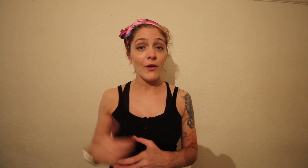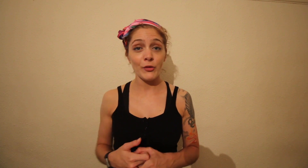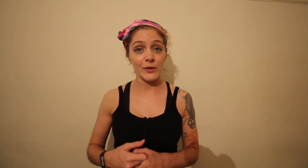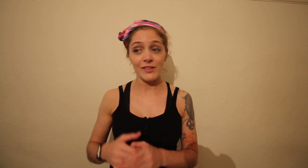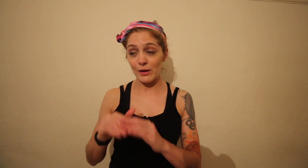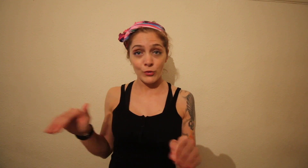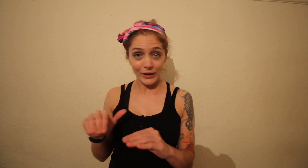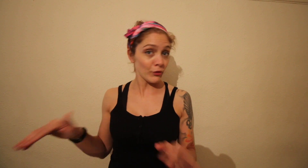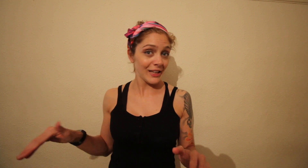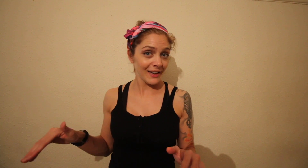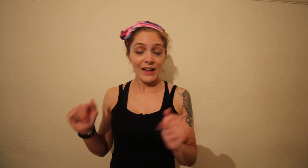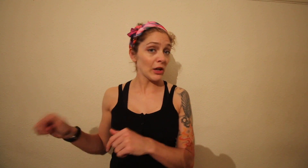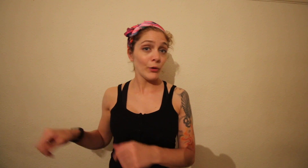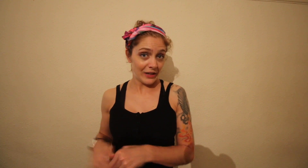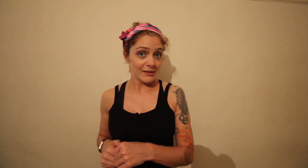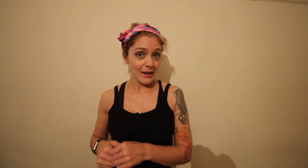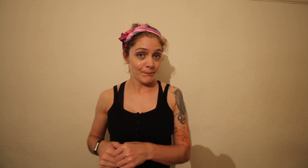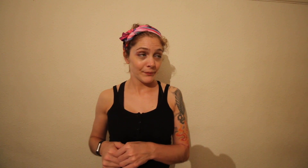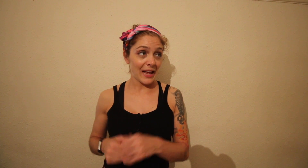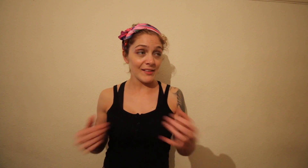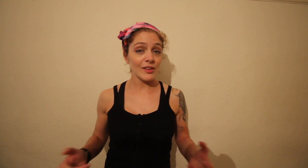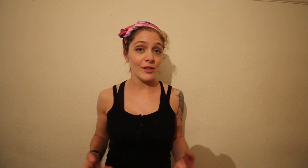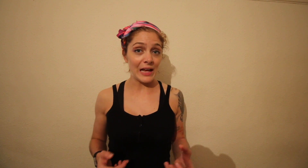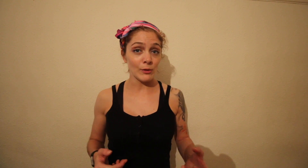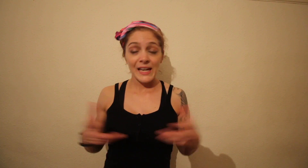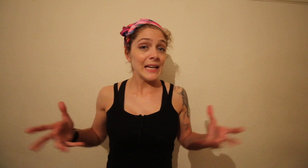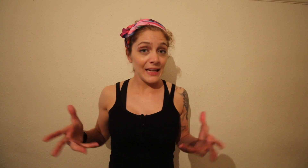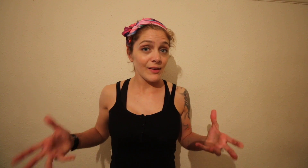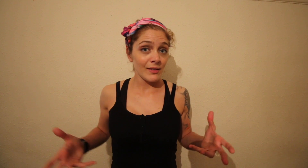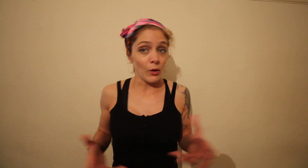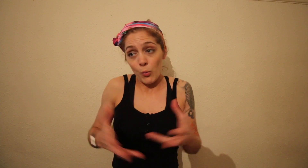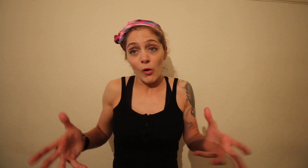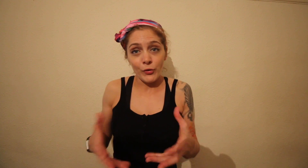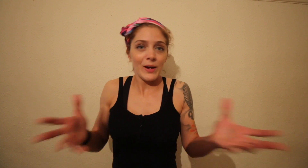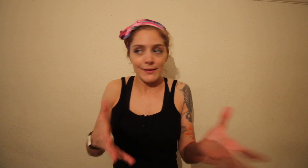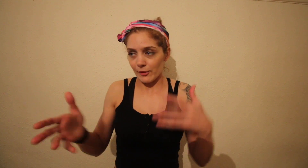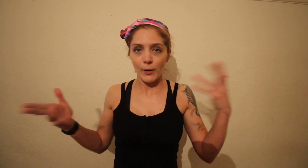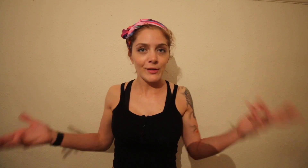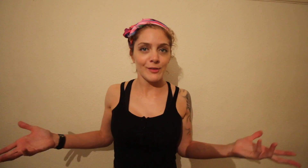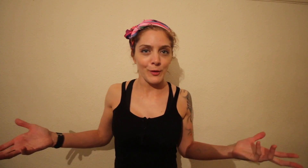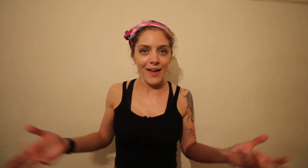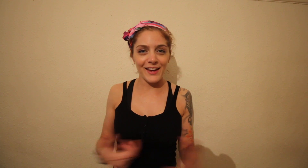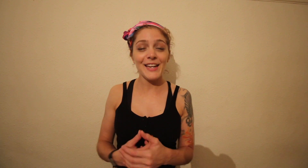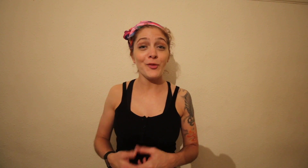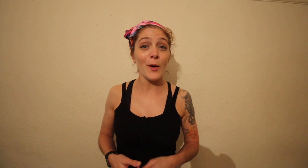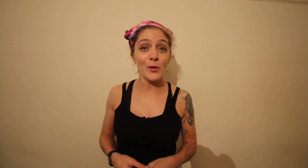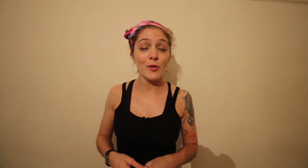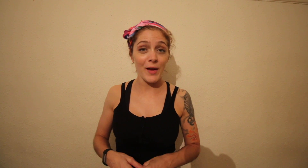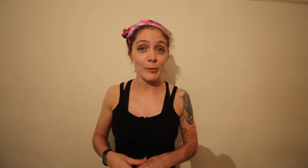first one that said strength training and I contacted him and as it turned out he is or was or is, I suppose, he's still there, he is one of the best